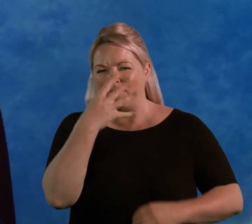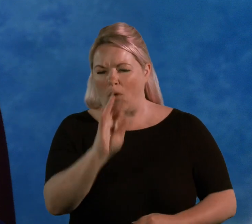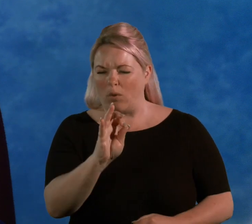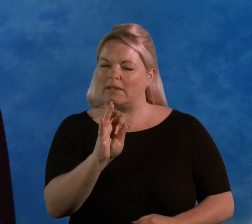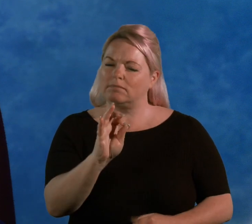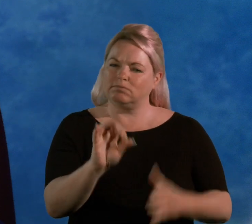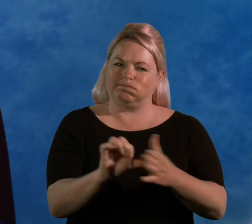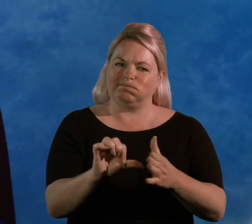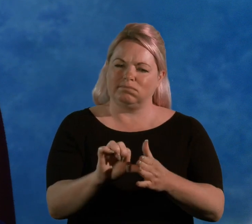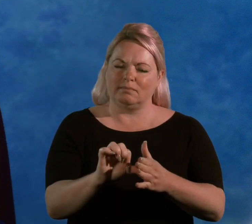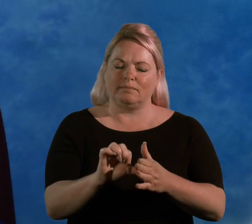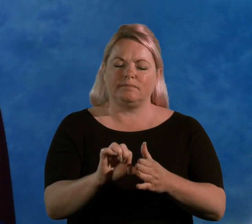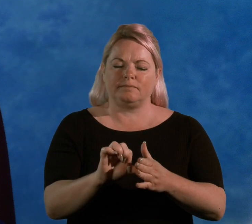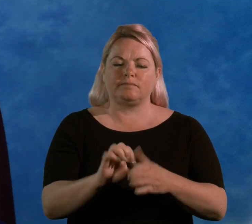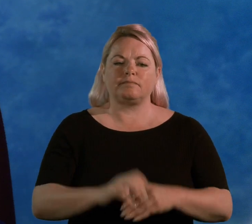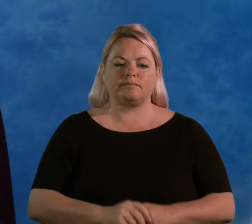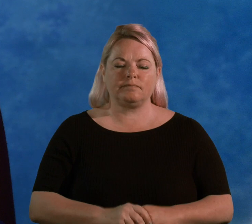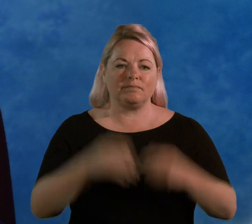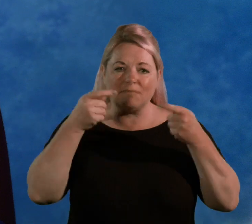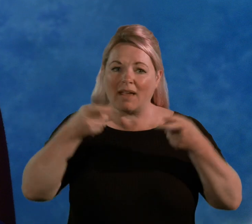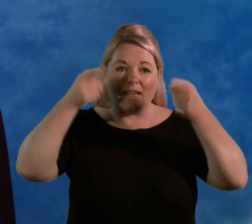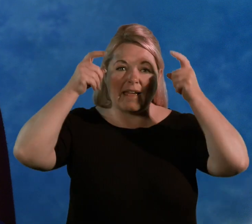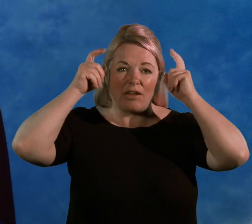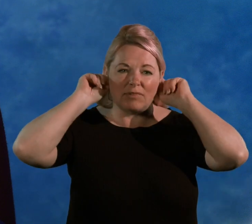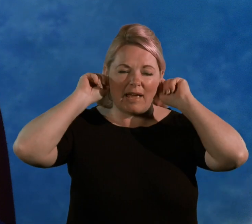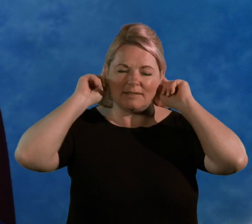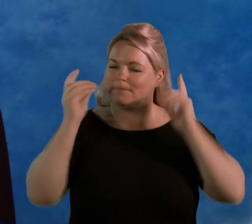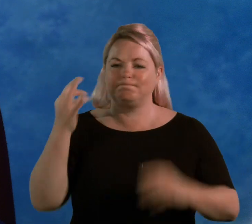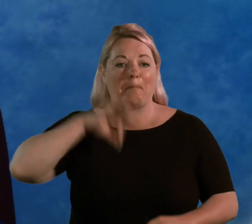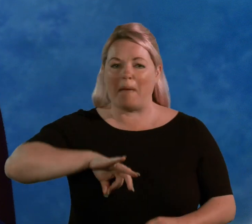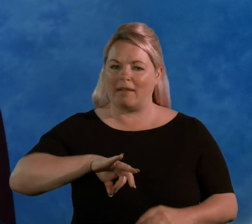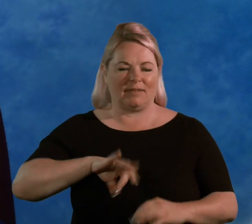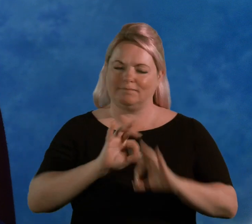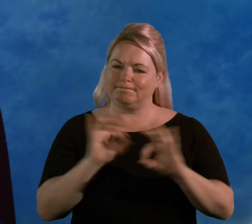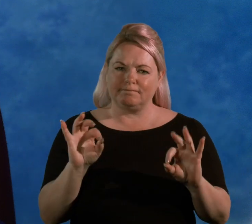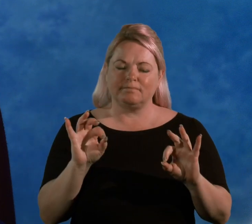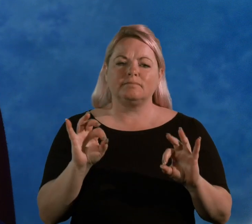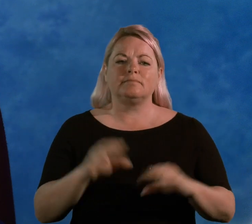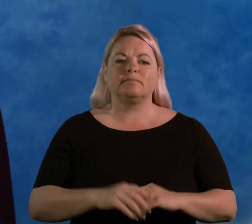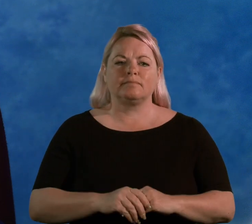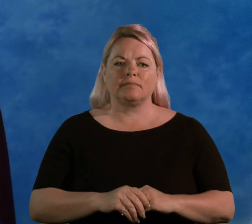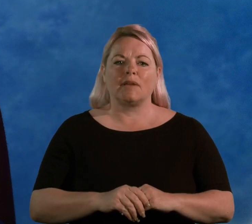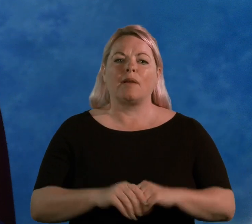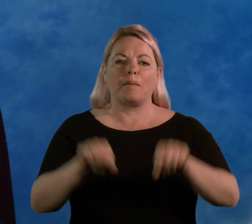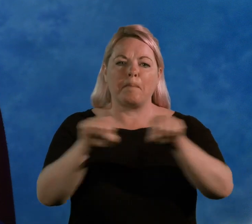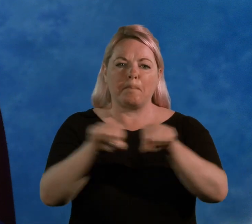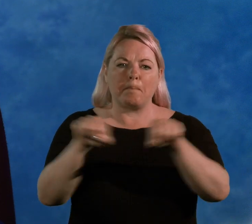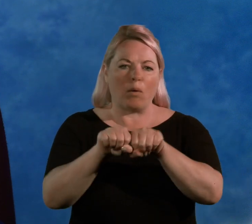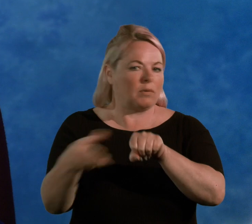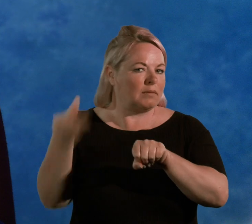And normal hearing aids didn't help me, so I had bone conducting one, and